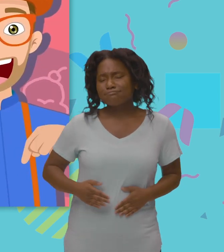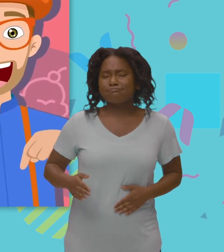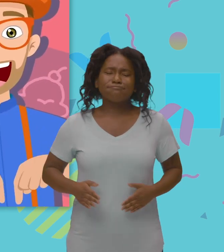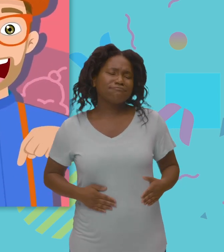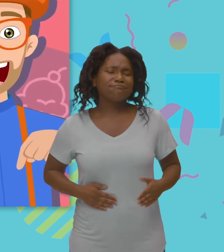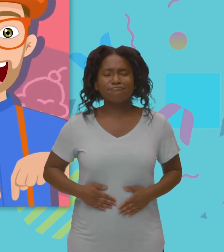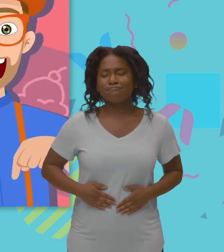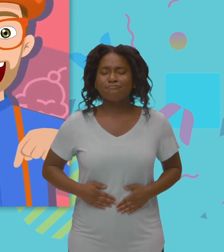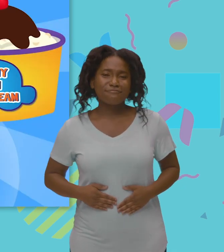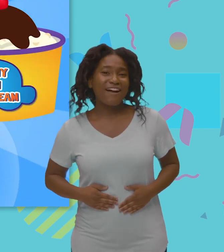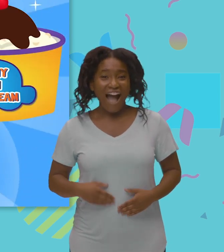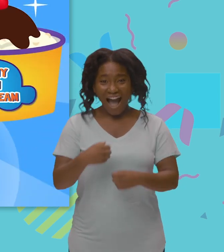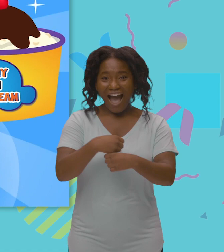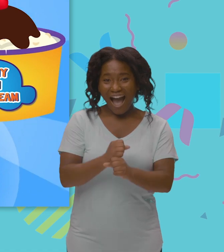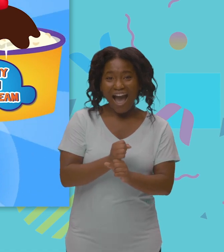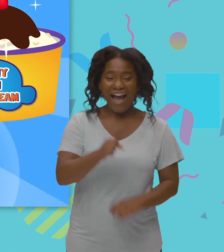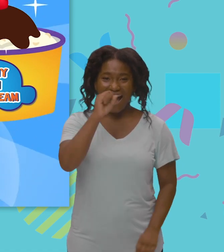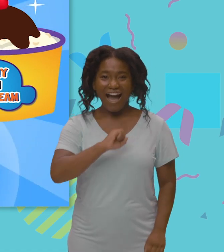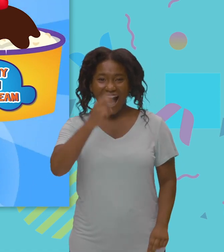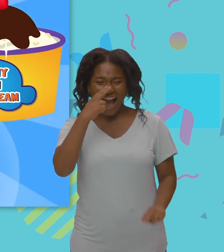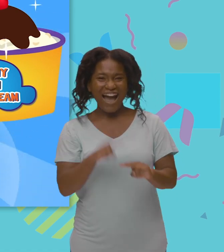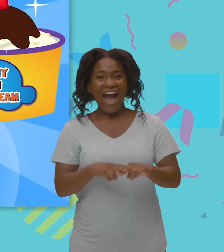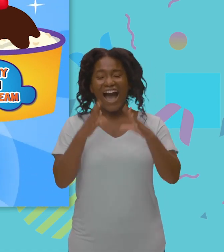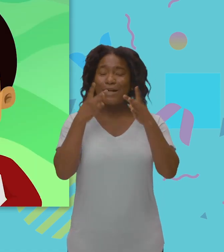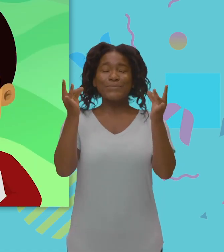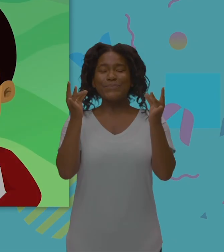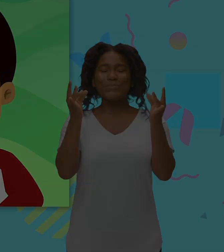tum Let's make some funny, fun ice cream Yum!